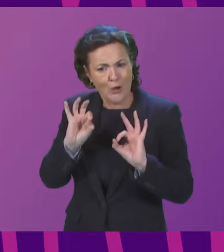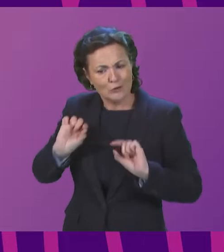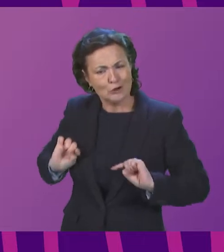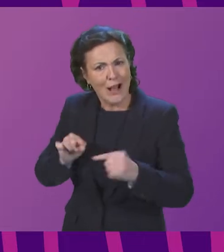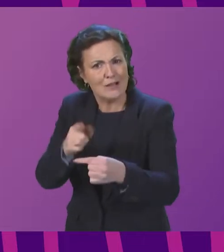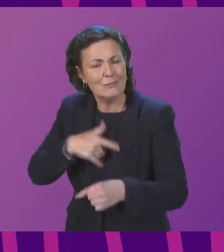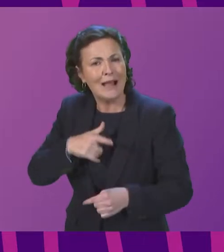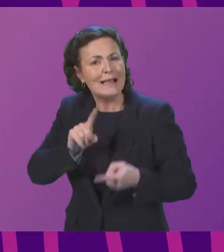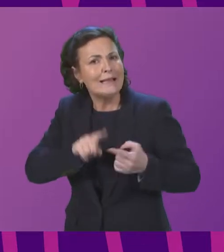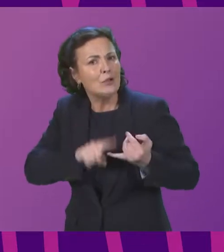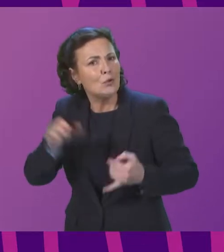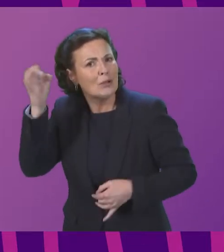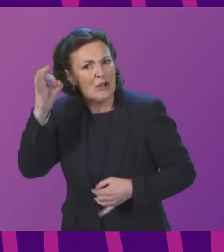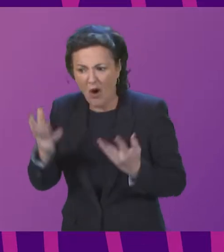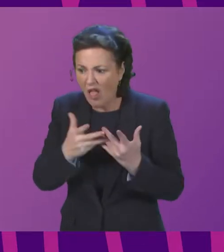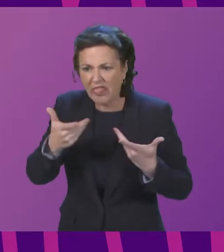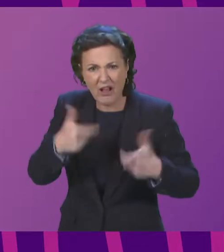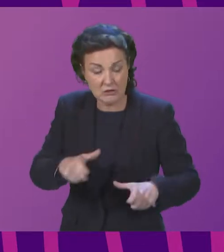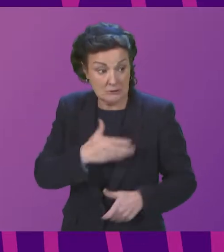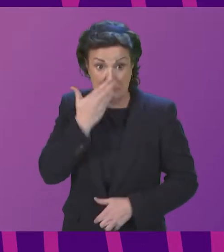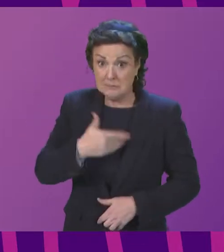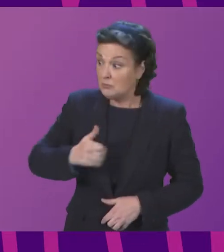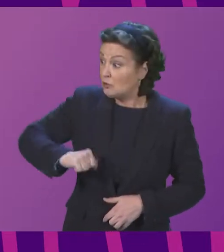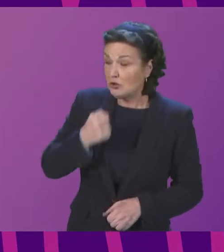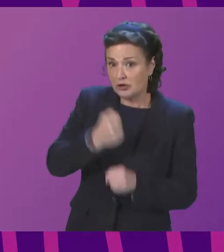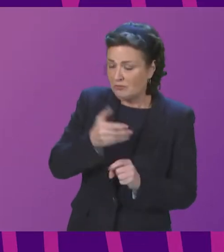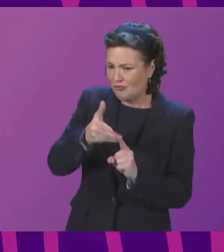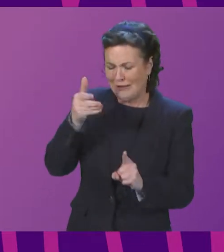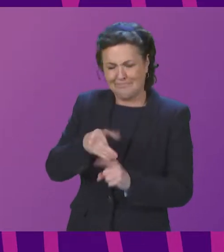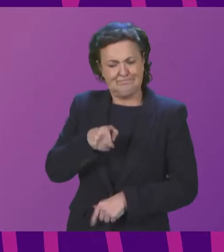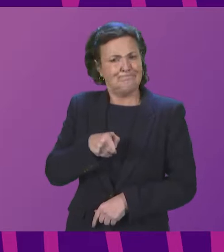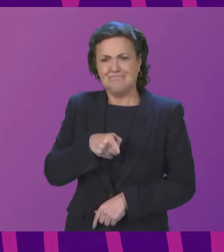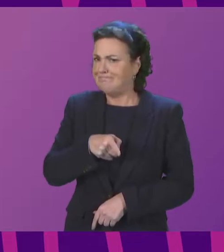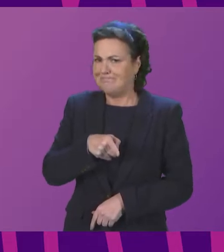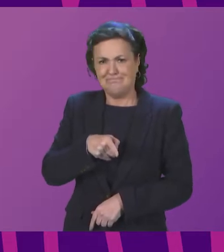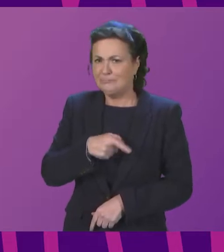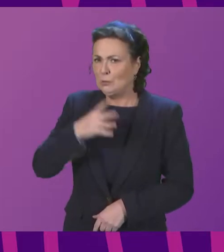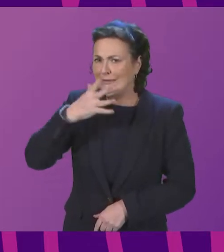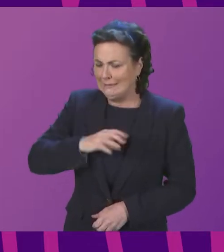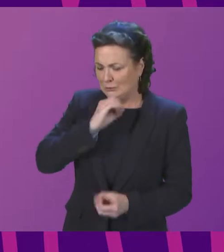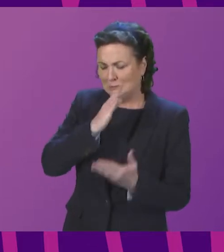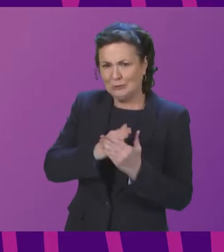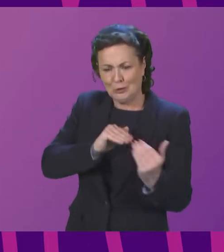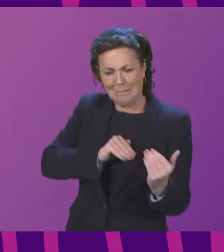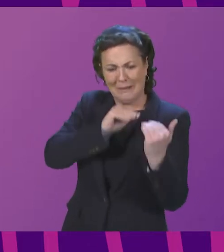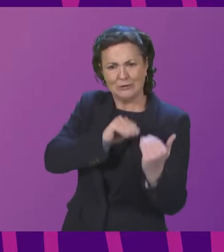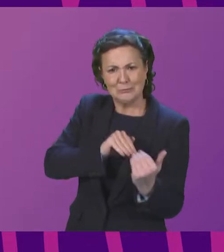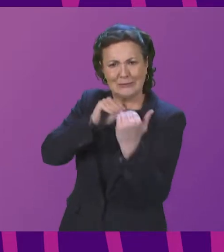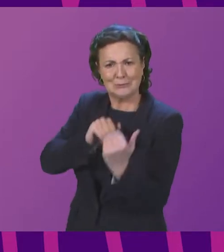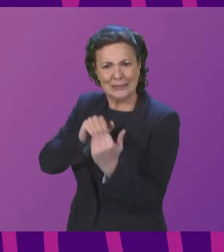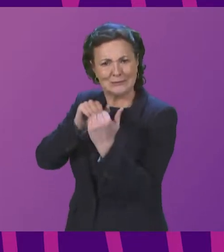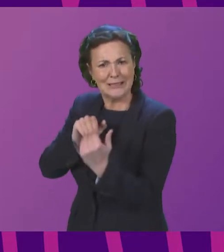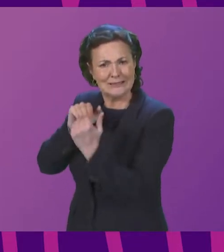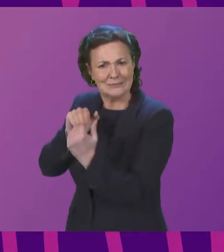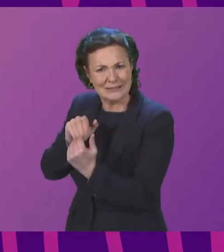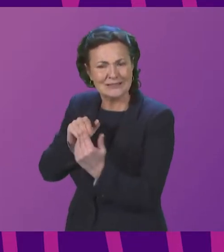in other countries he states that the scottish government recognize that proportionality is one of the foundations of regulation and yet in 10